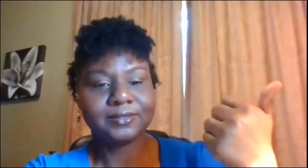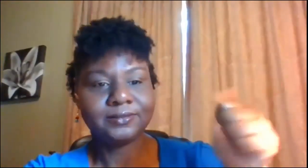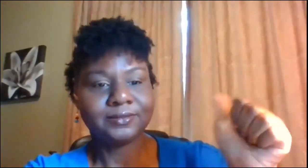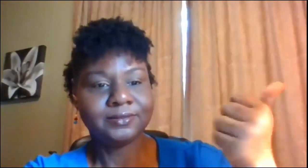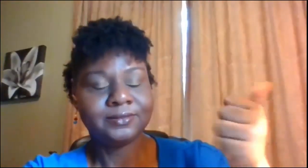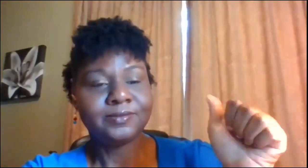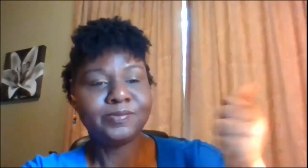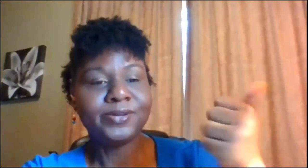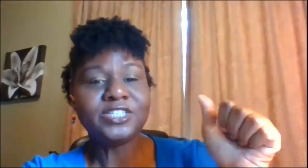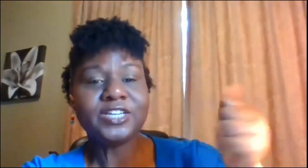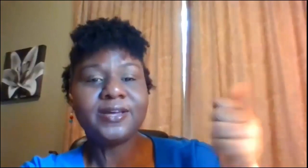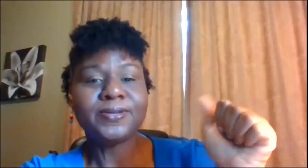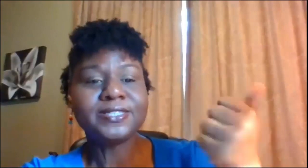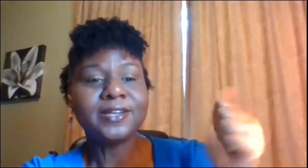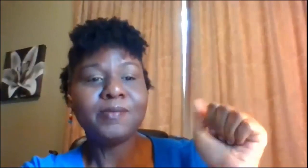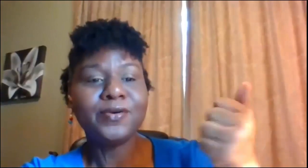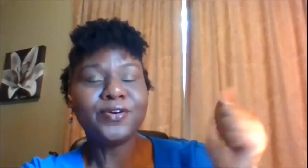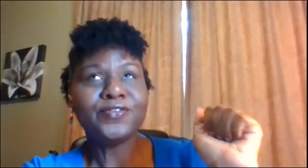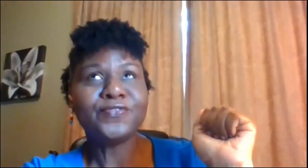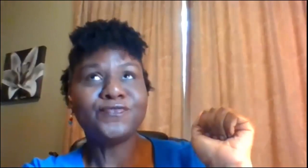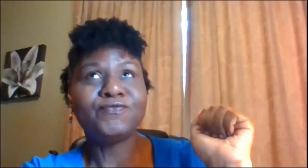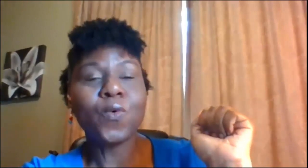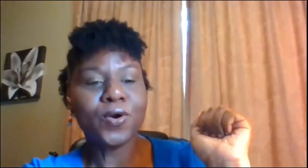great Bridget what's the number four